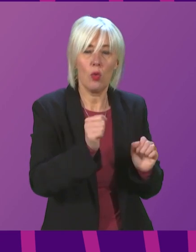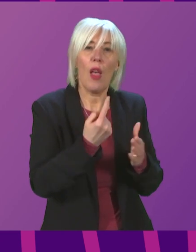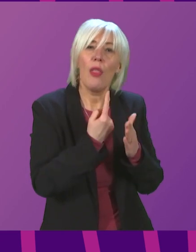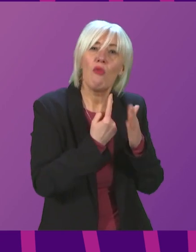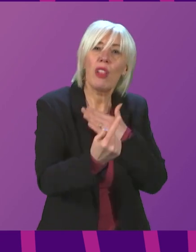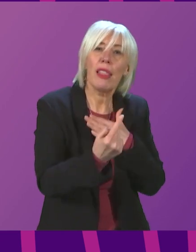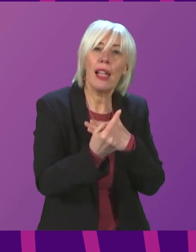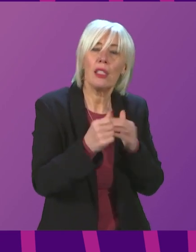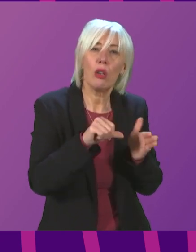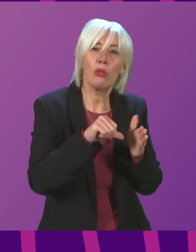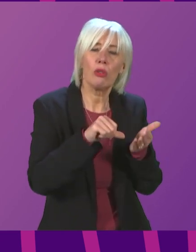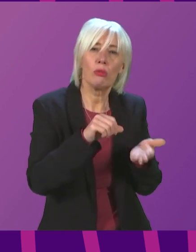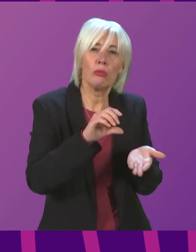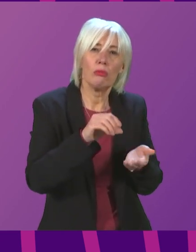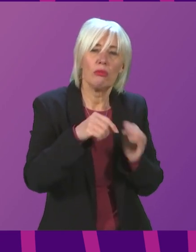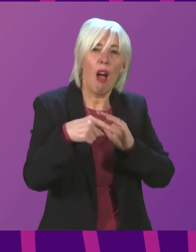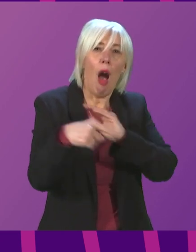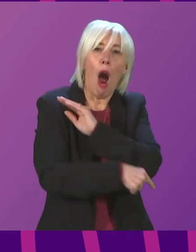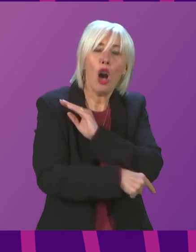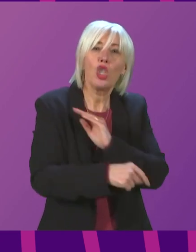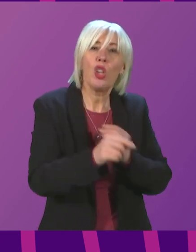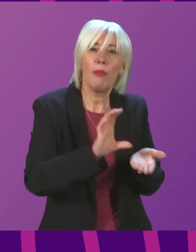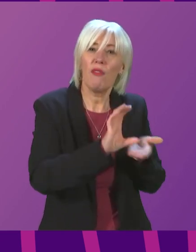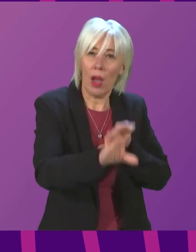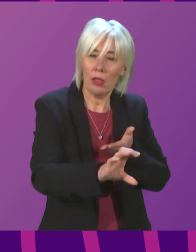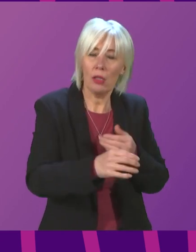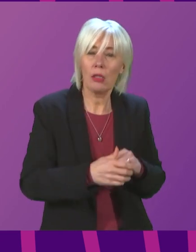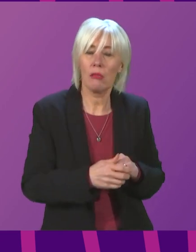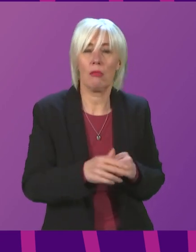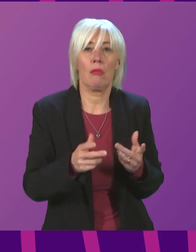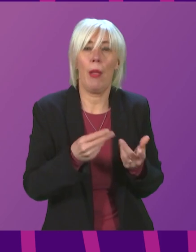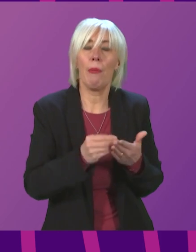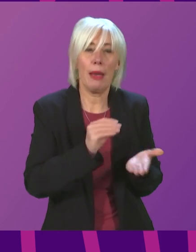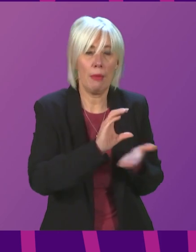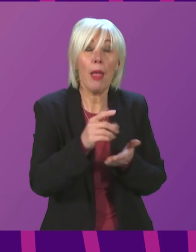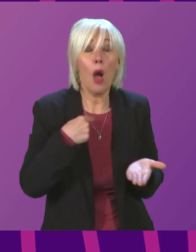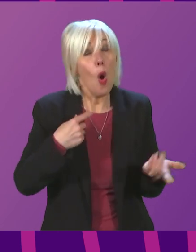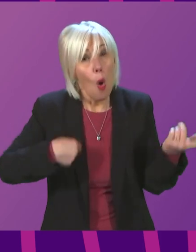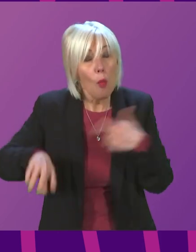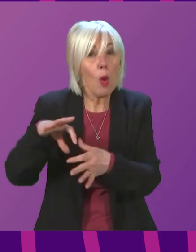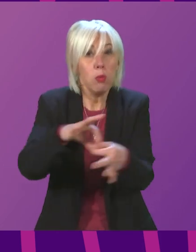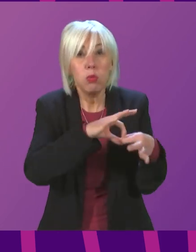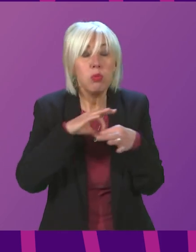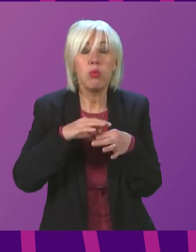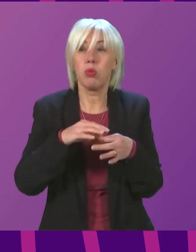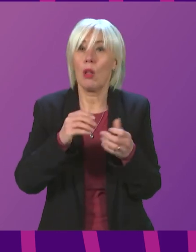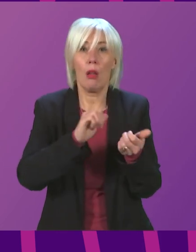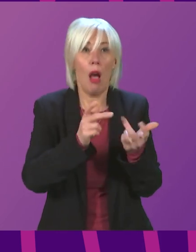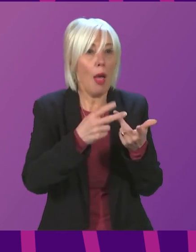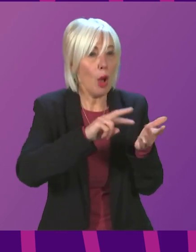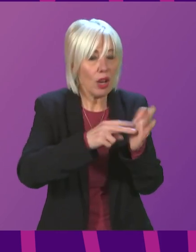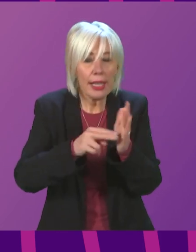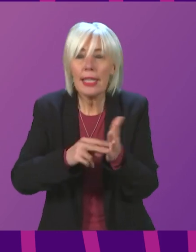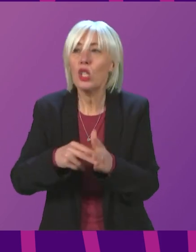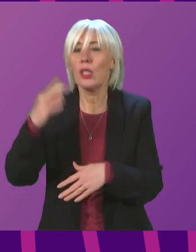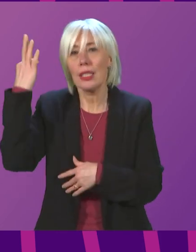Fund and other funds we'll be following right now. As I said last week, we are working with local authorities, with other agencies, to get this money out the